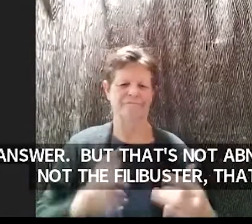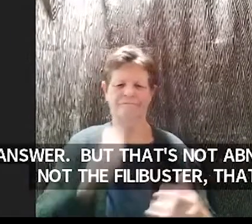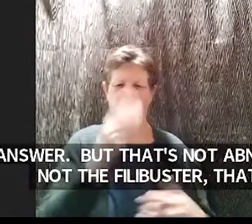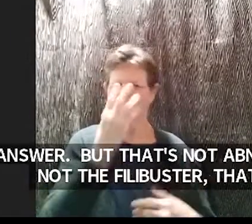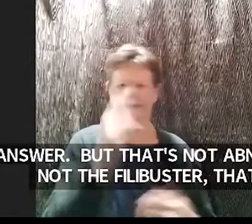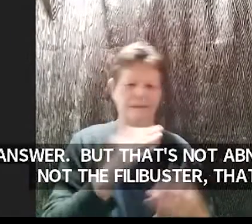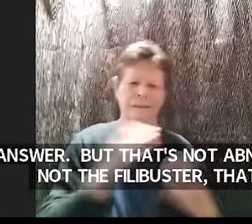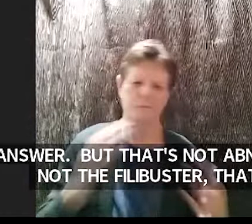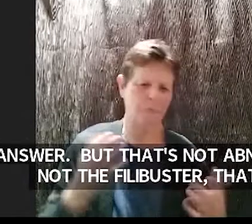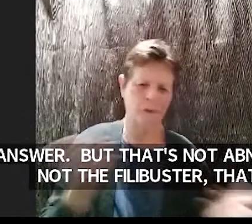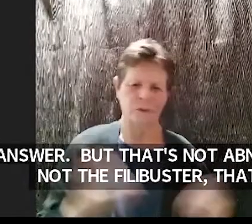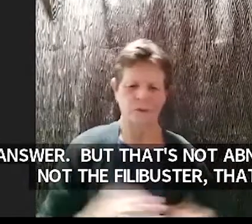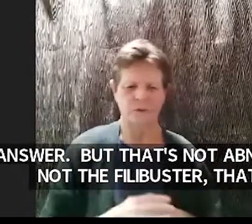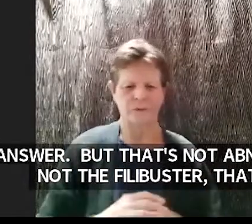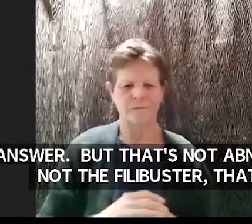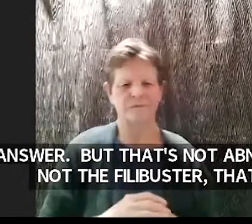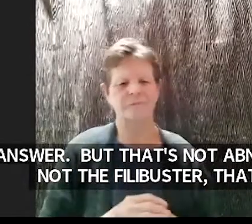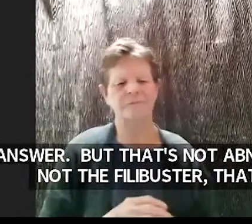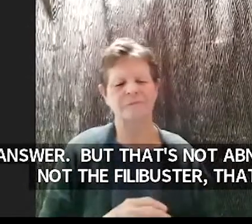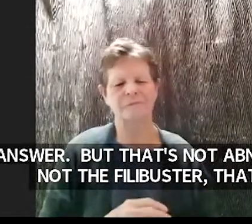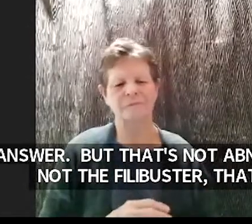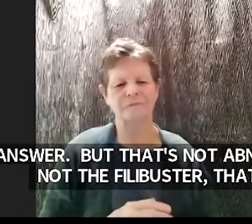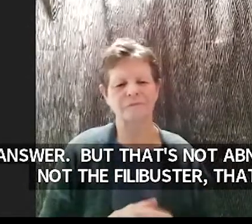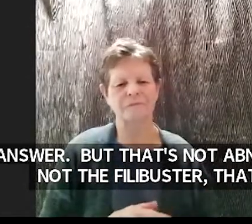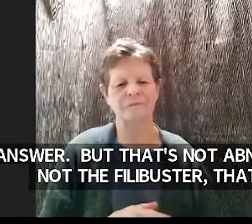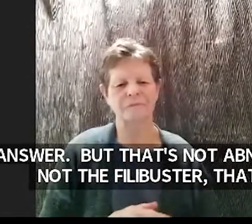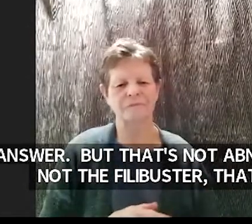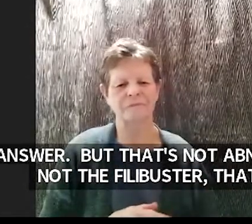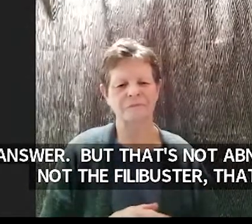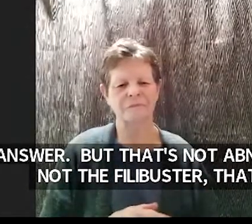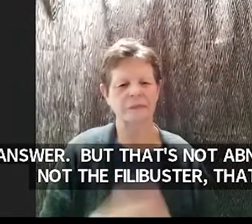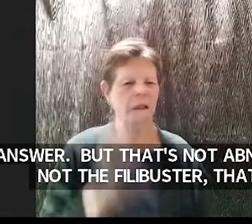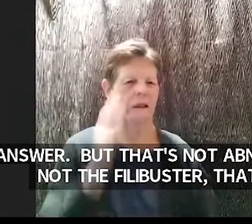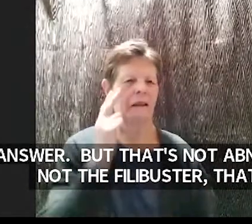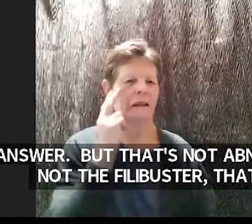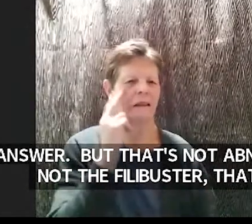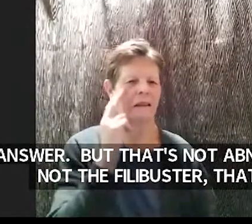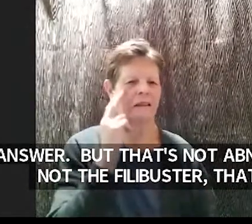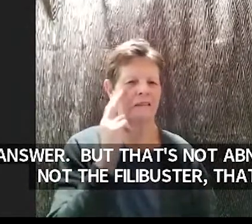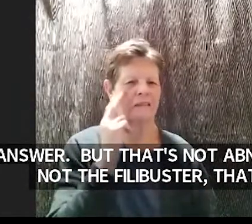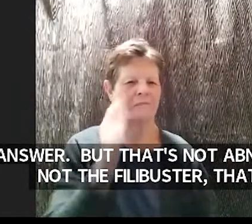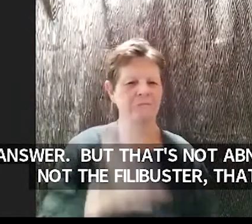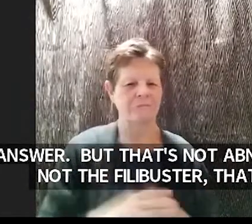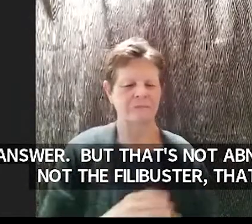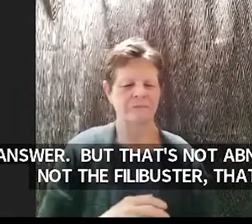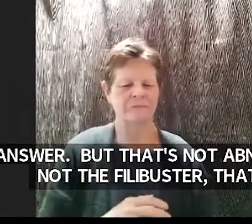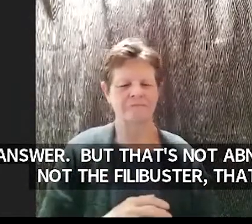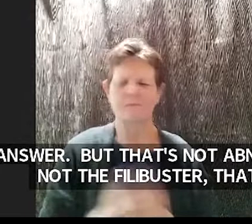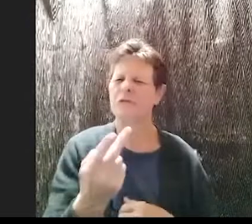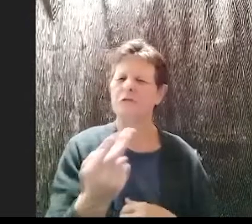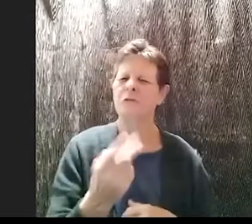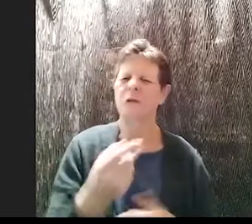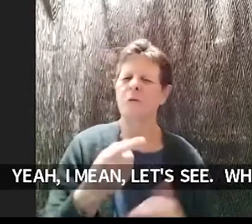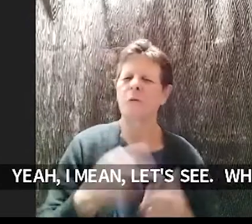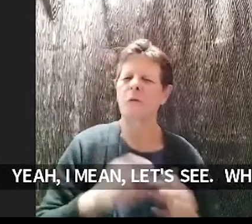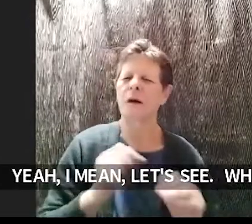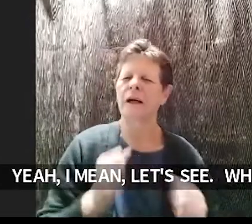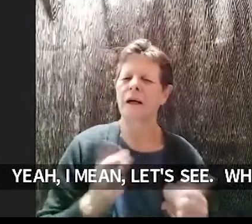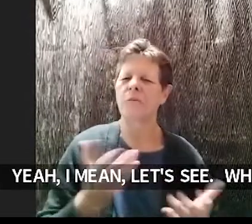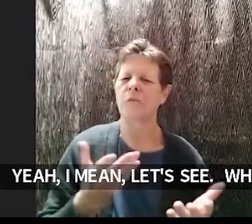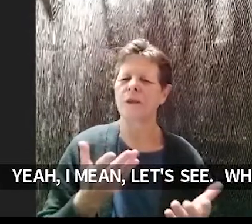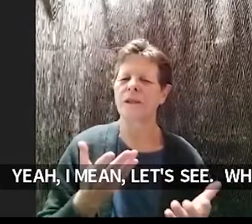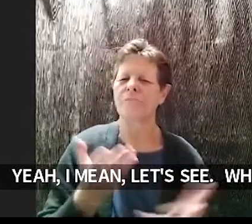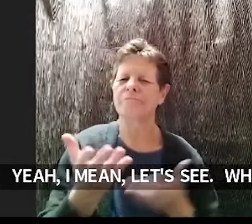um yeah i mean hmm let's see what can we talk about well